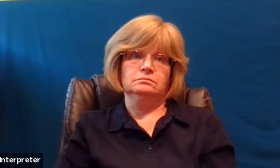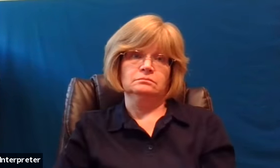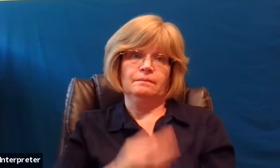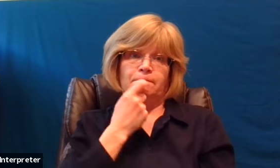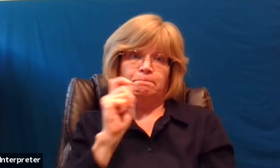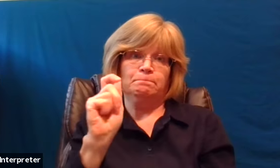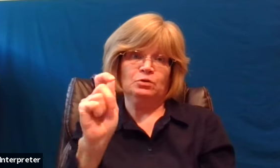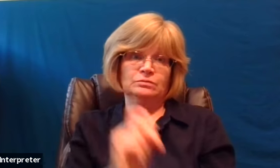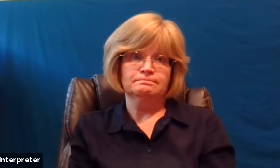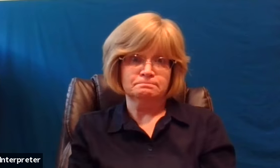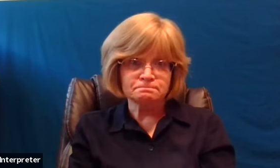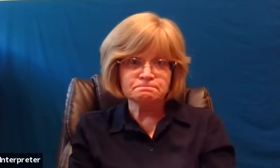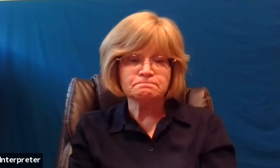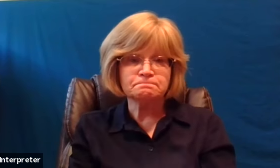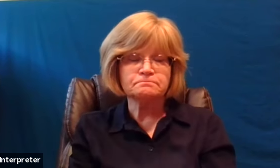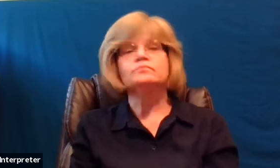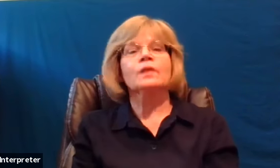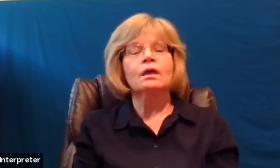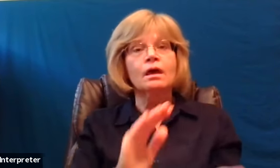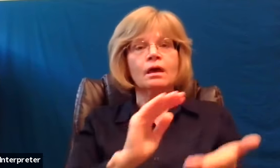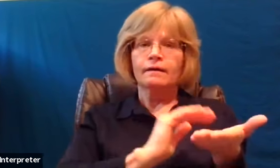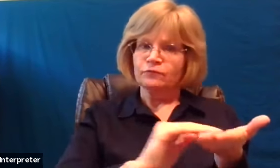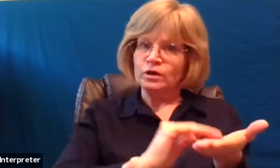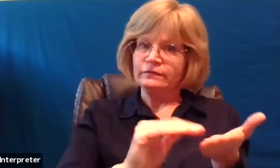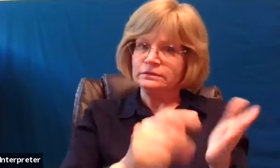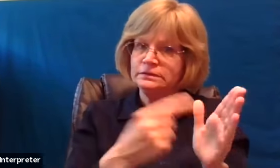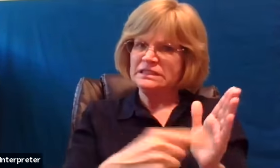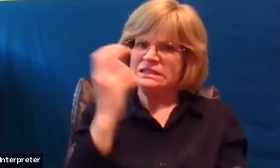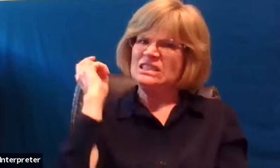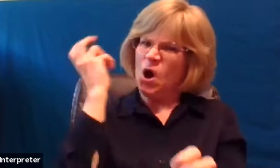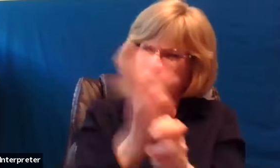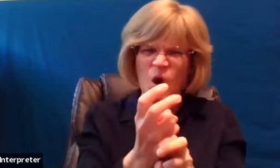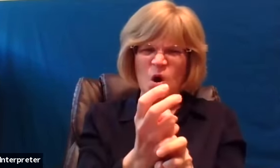now forgiveness is extraordinarily difficult sometimes we know that